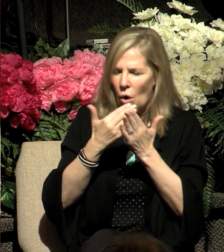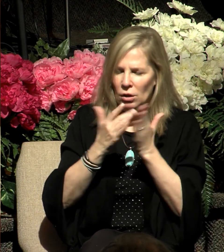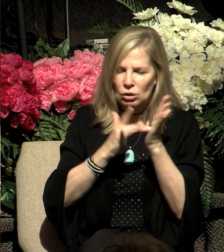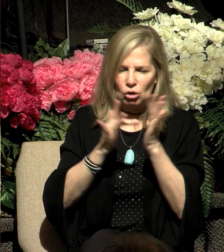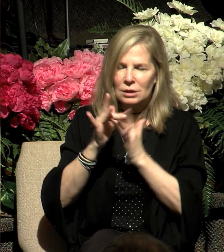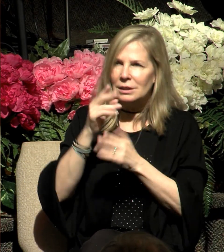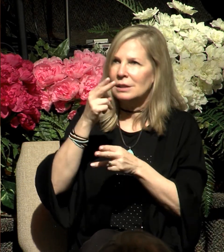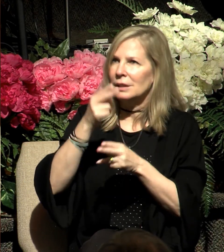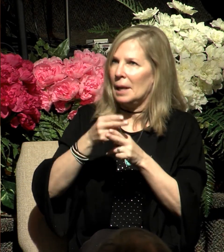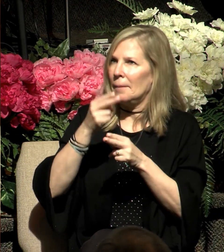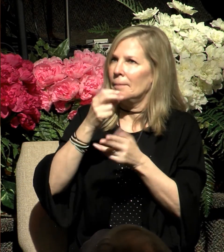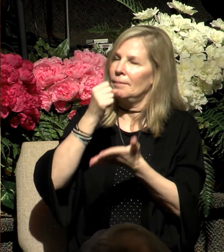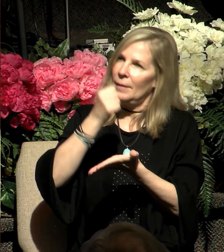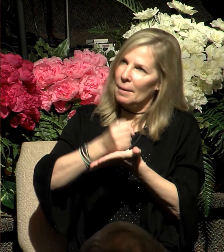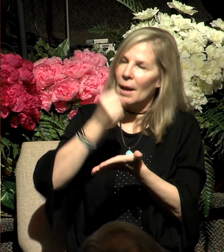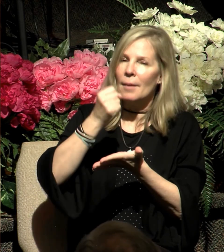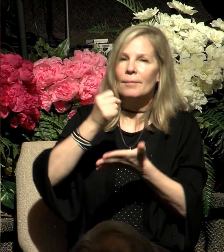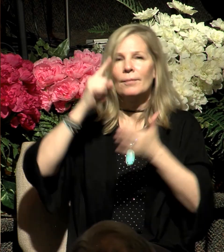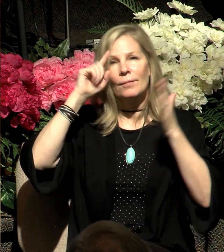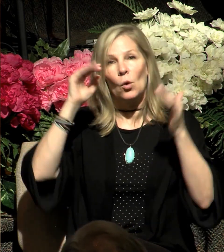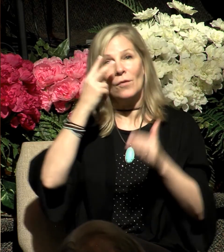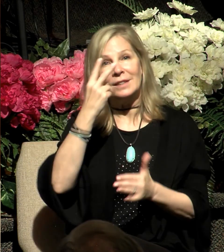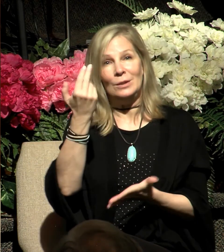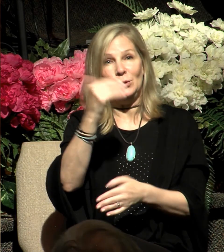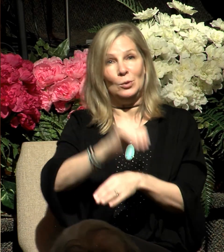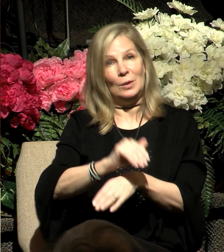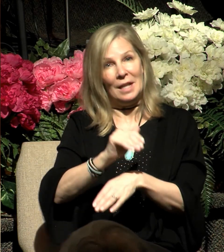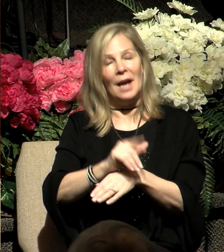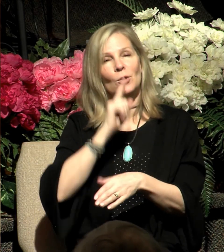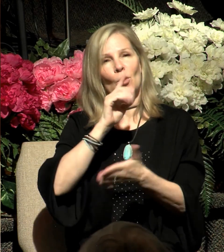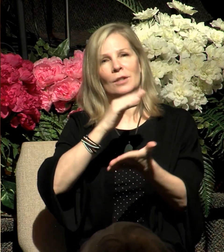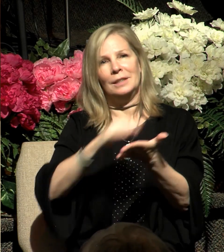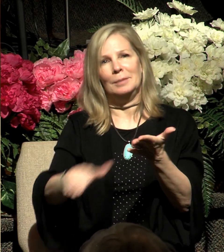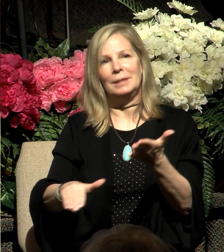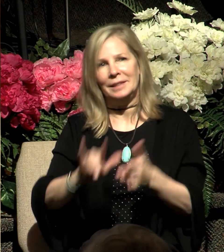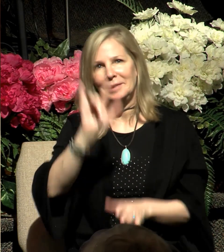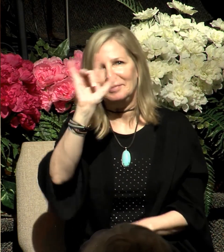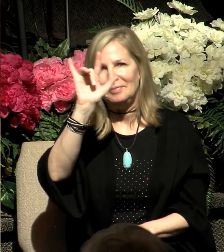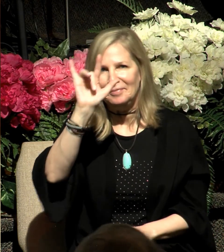Amen. Well, hopefully we will see you tonight. You are dismissed. You